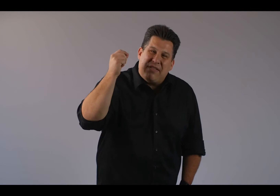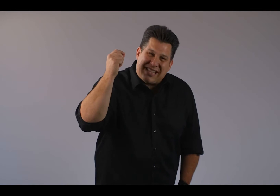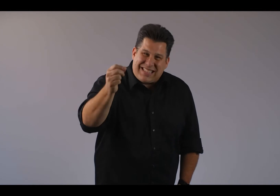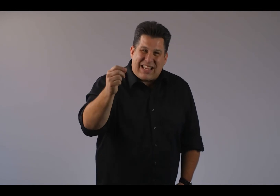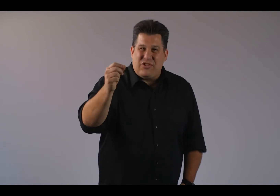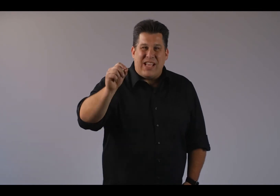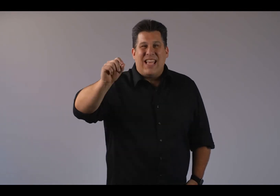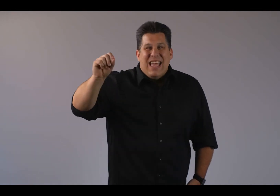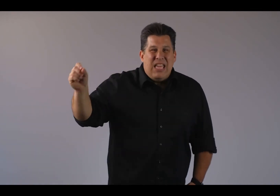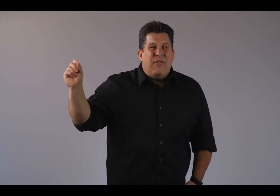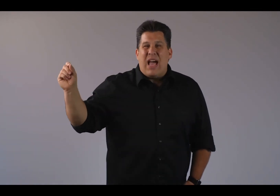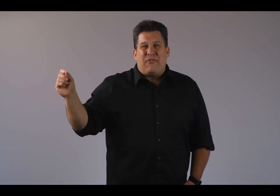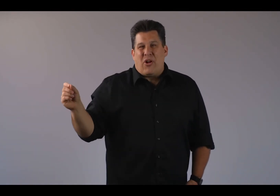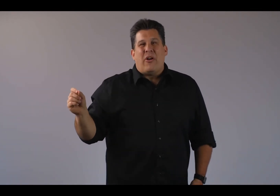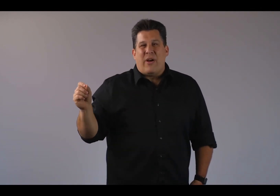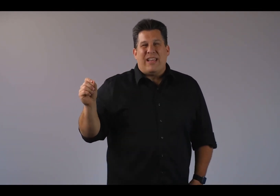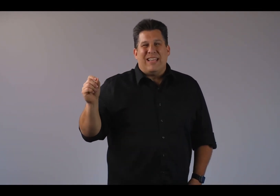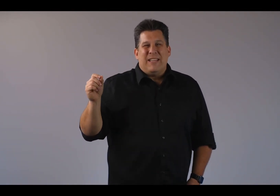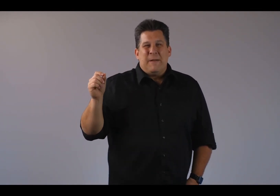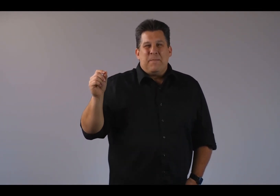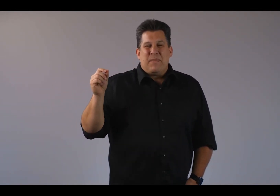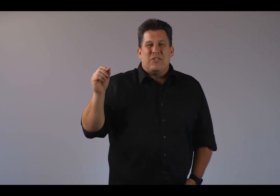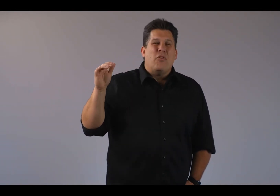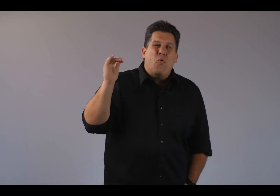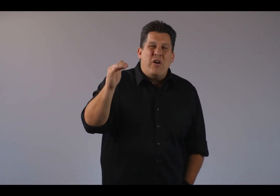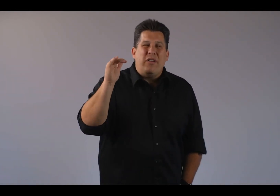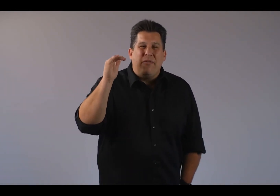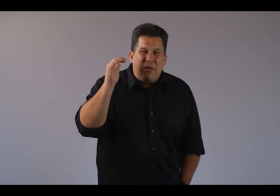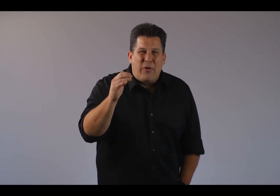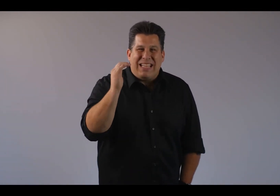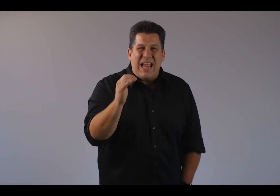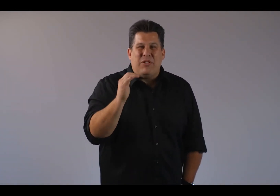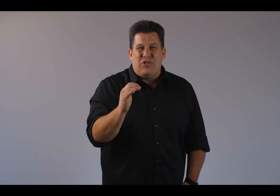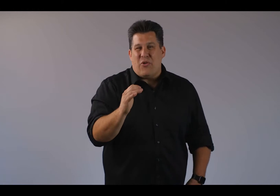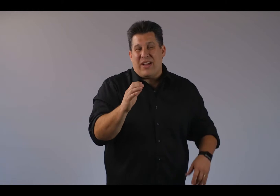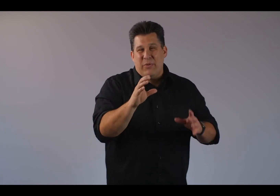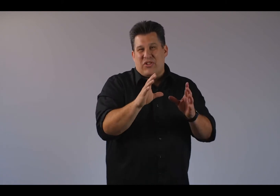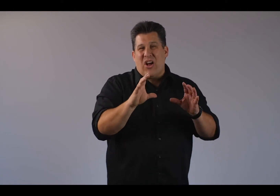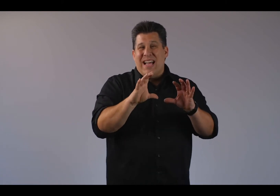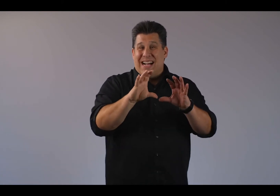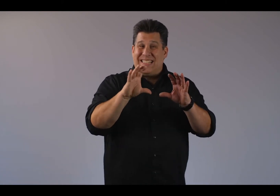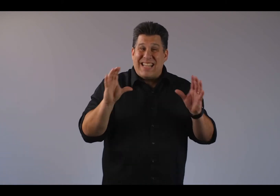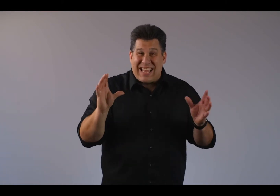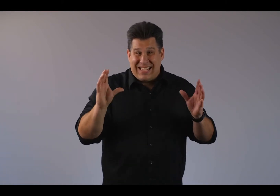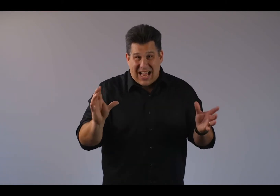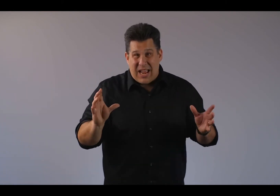us a second chance, even after all our running. So the word of the Lord came to Jonah, we saw, a second time.